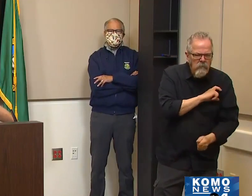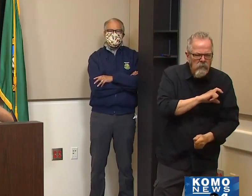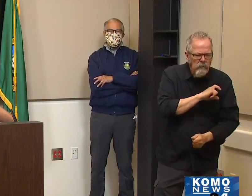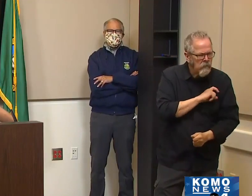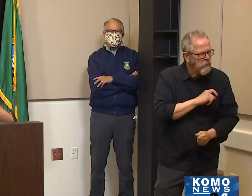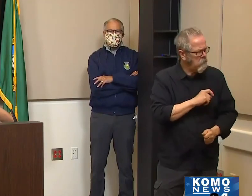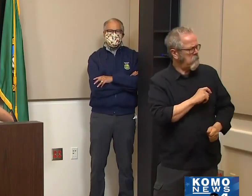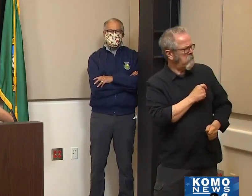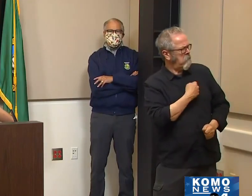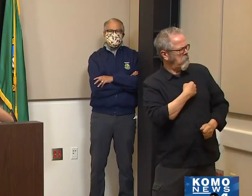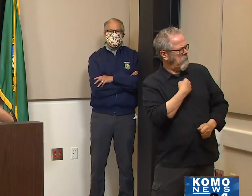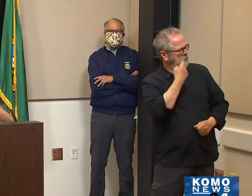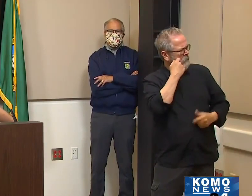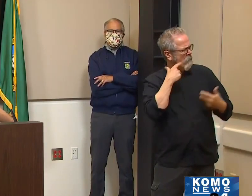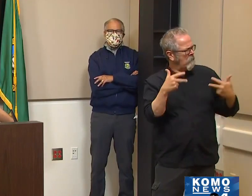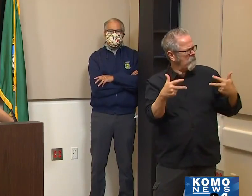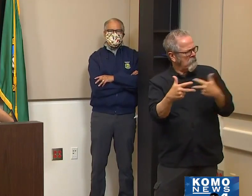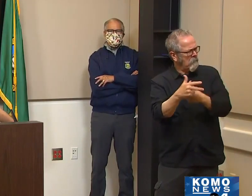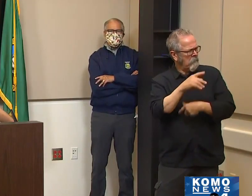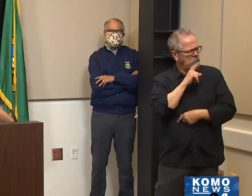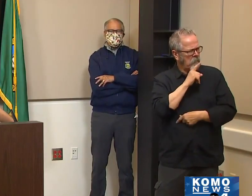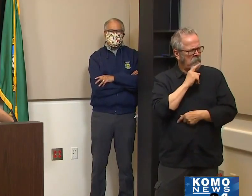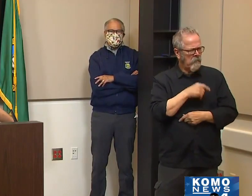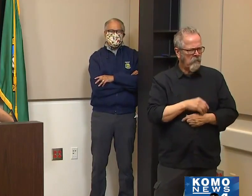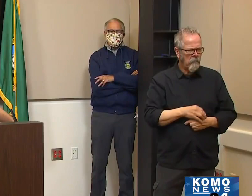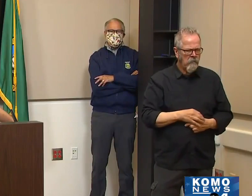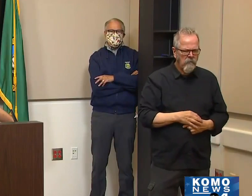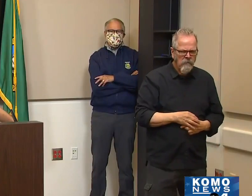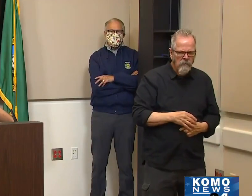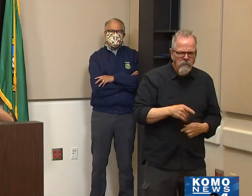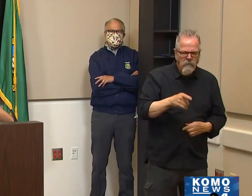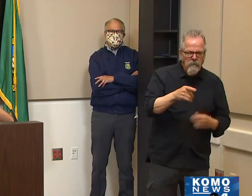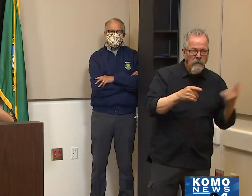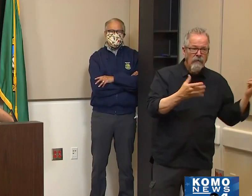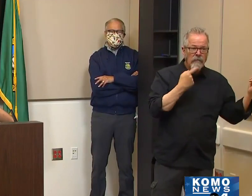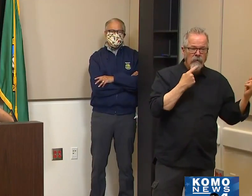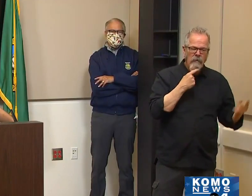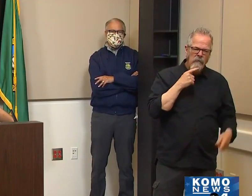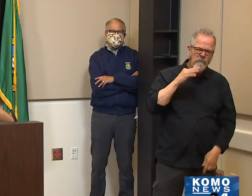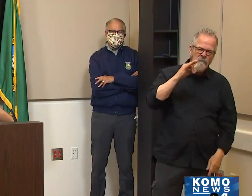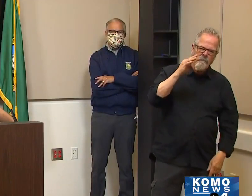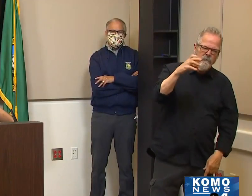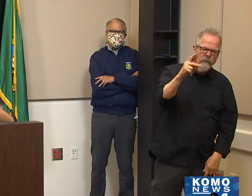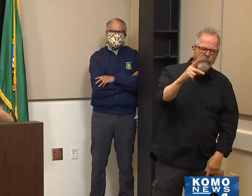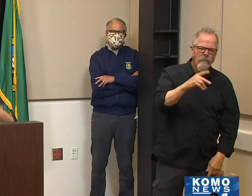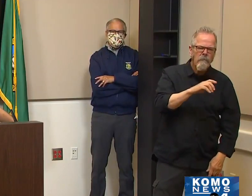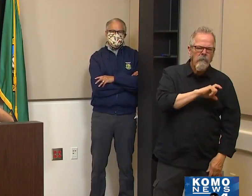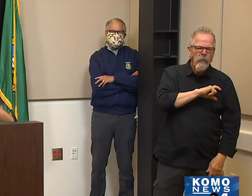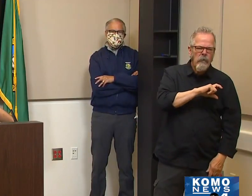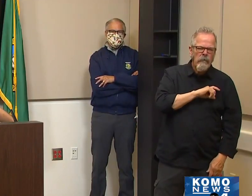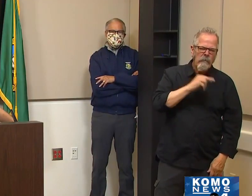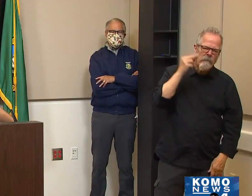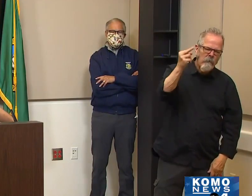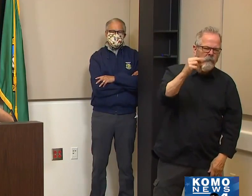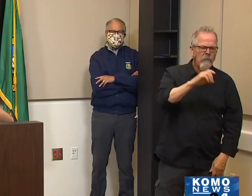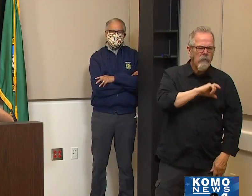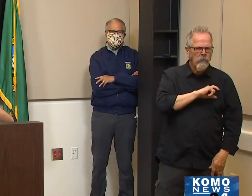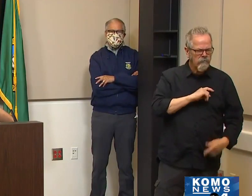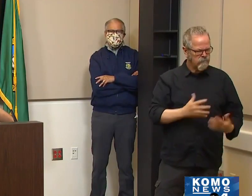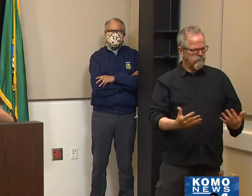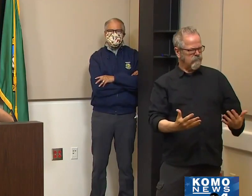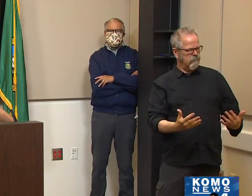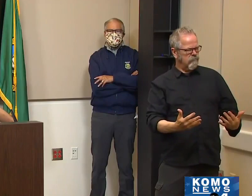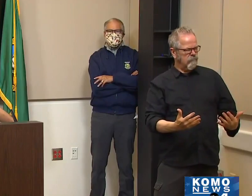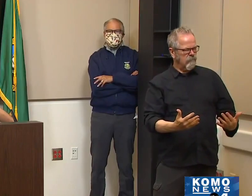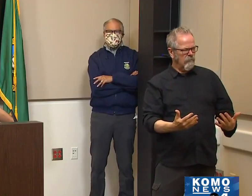was you over there talking to the police? I said, well, I went over to talk to police to make sure you were safe and make sure nothing got out of hand. He said, F the police.